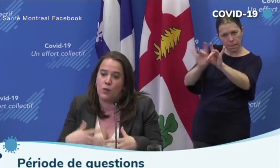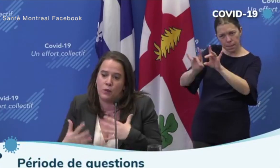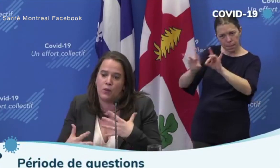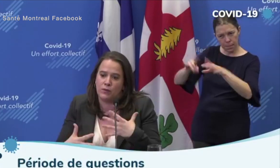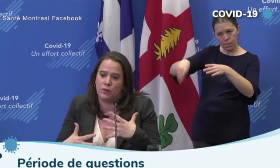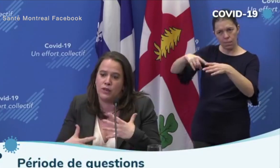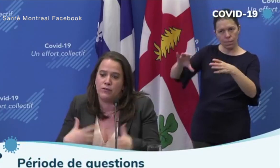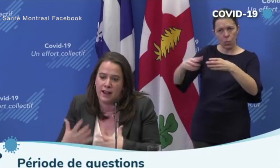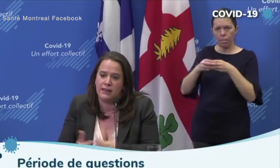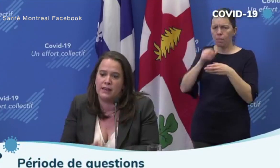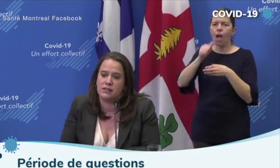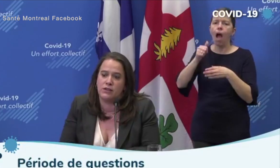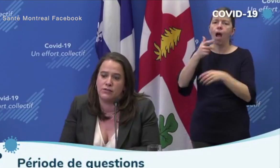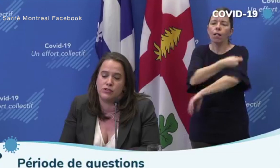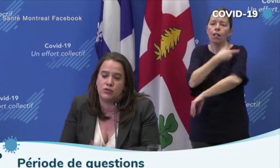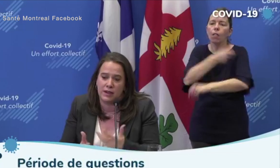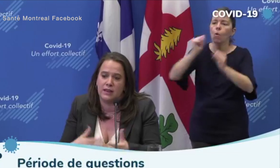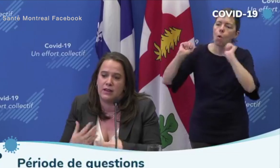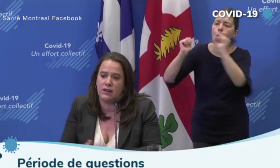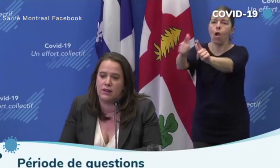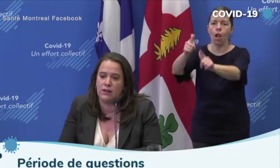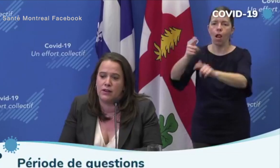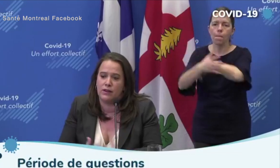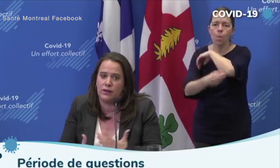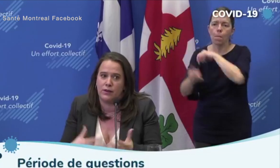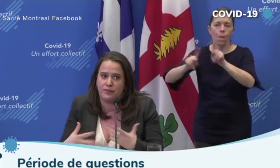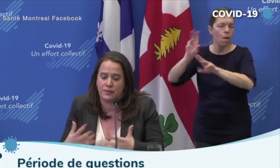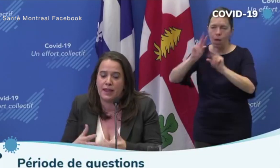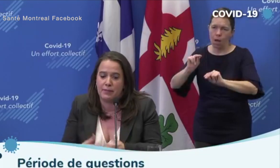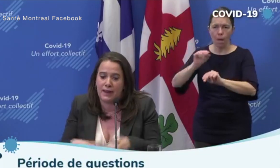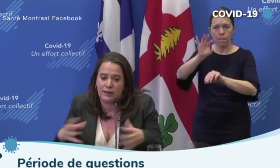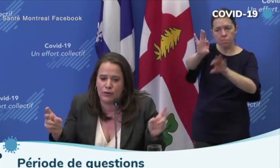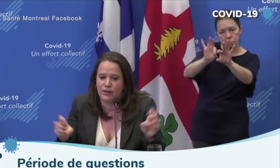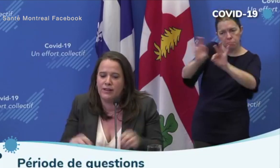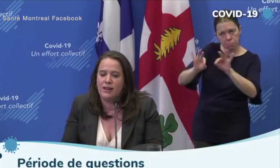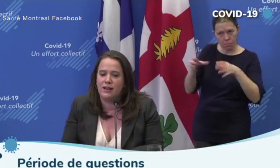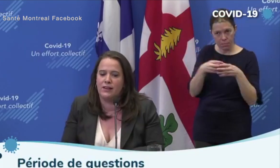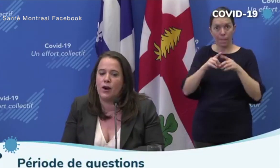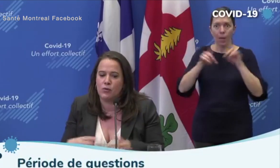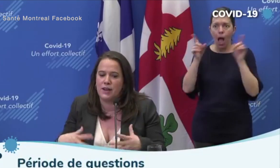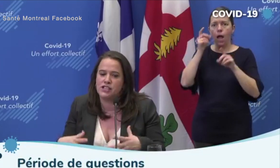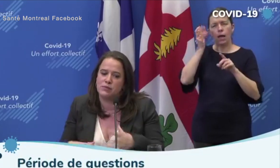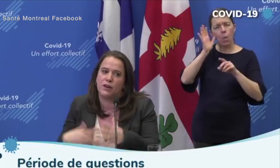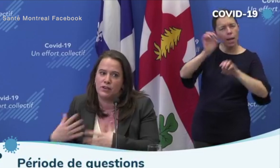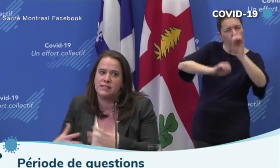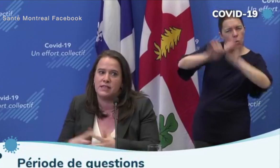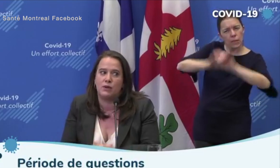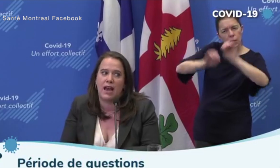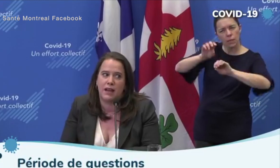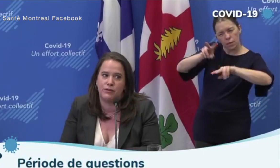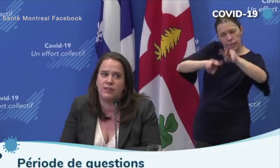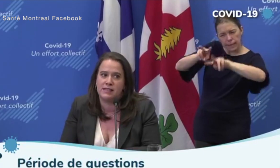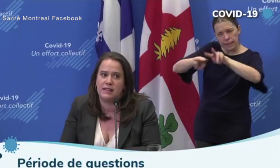with the findings of the screening campaign or operation we're going to